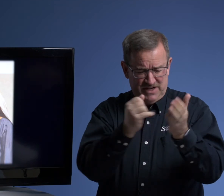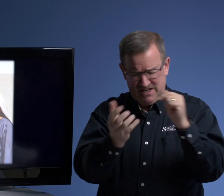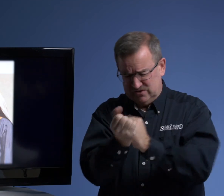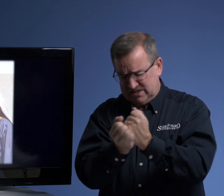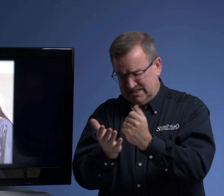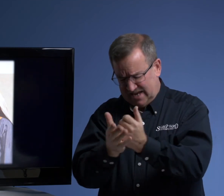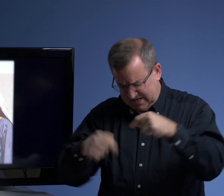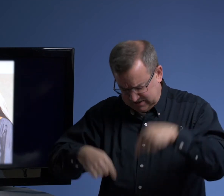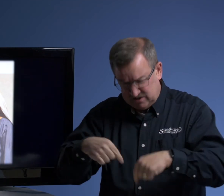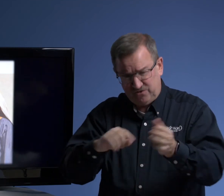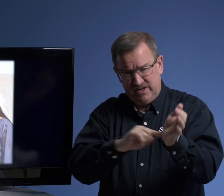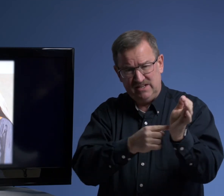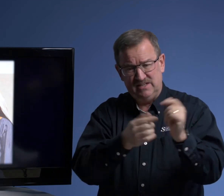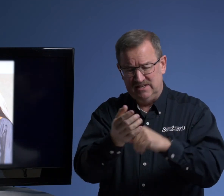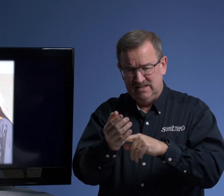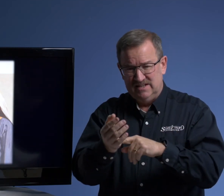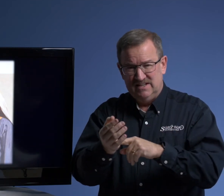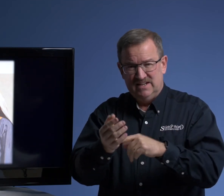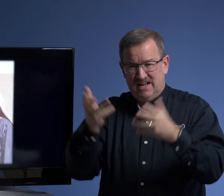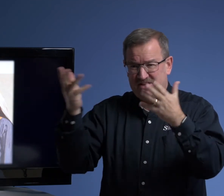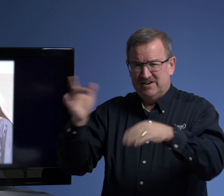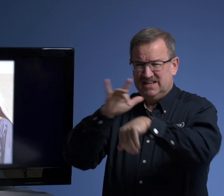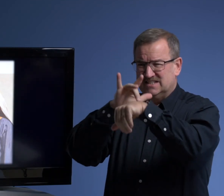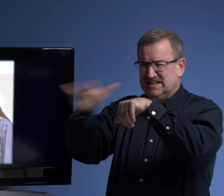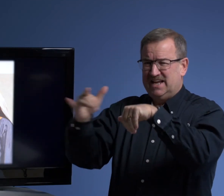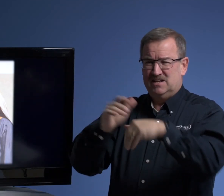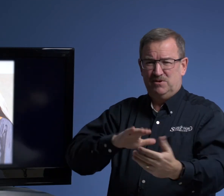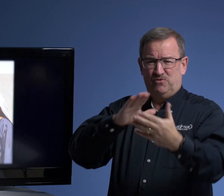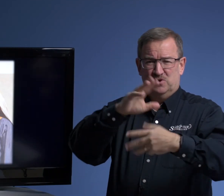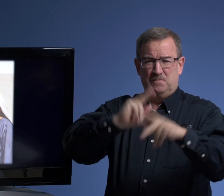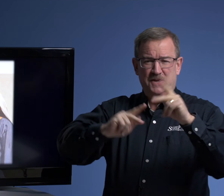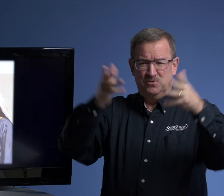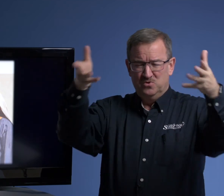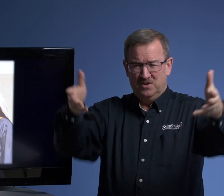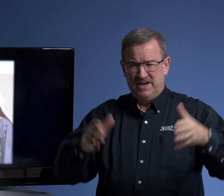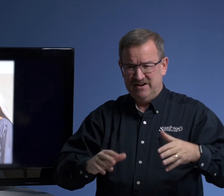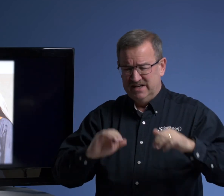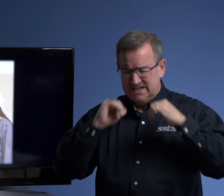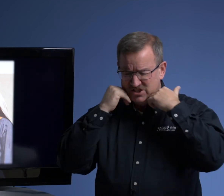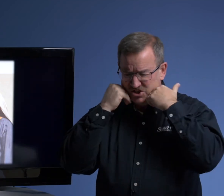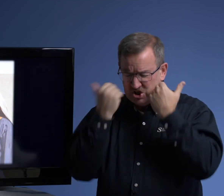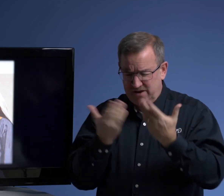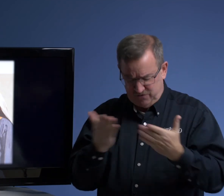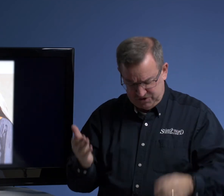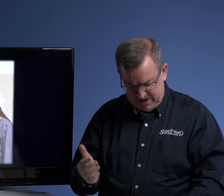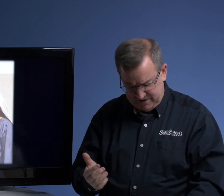nails in his hands and his feet. And there he is naked before the people who are there. It's a shameful thing,